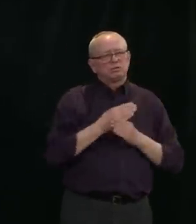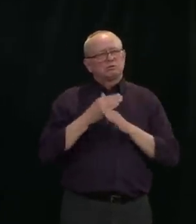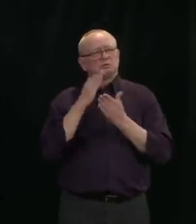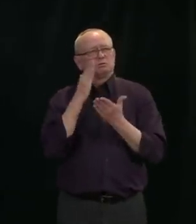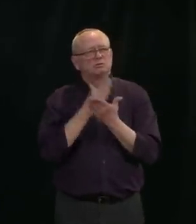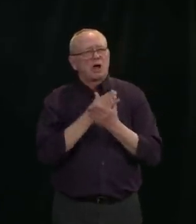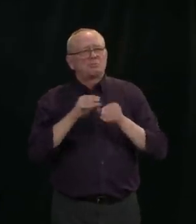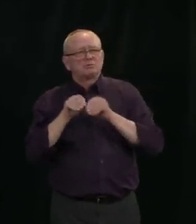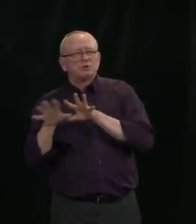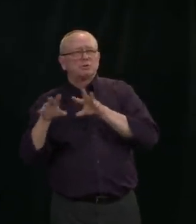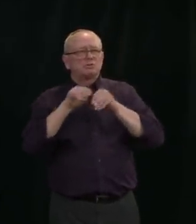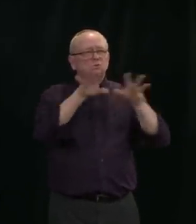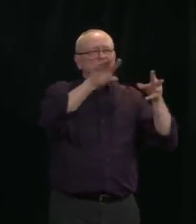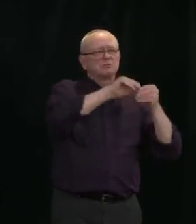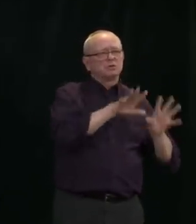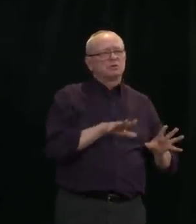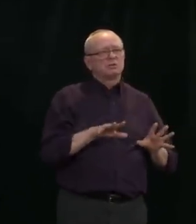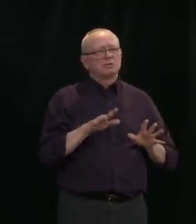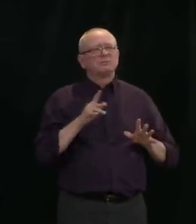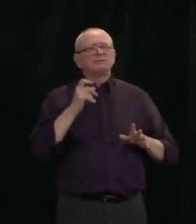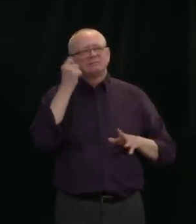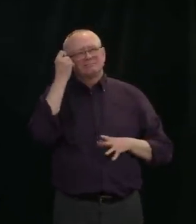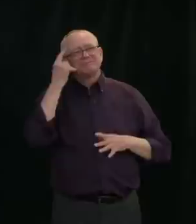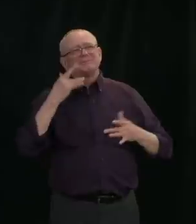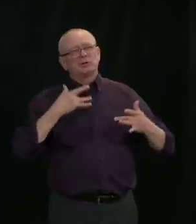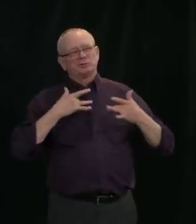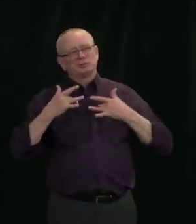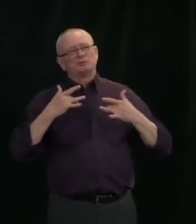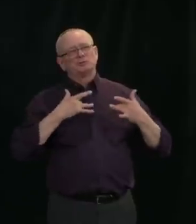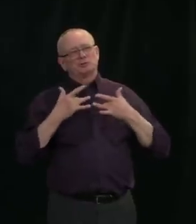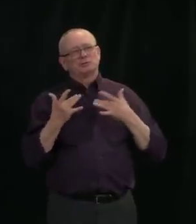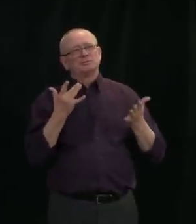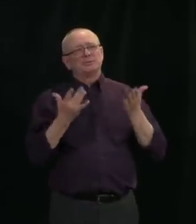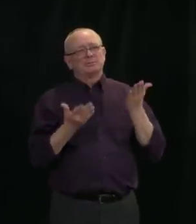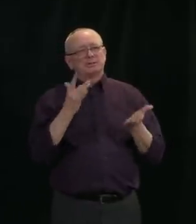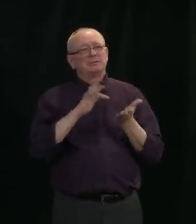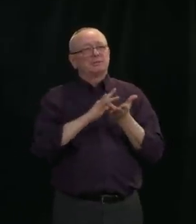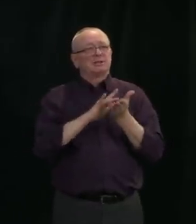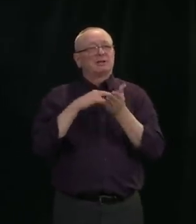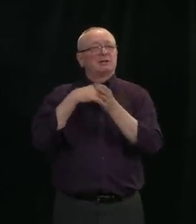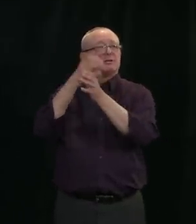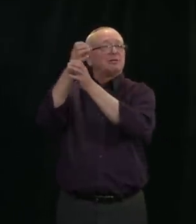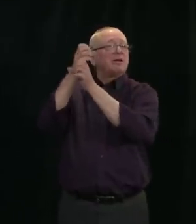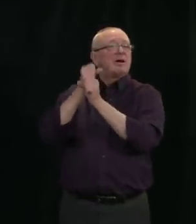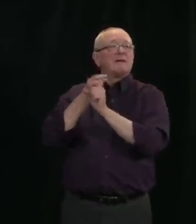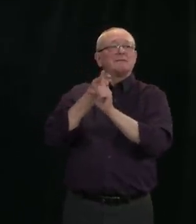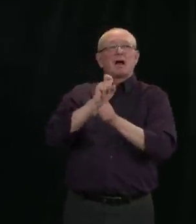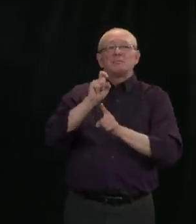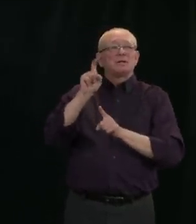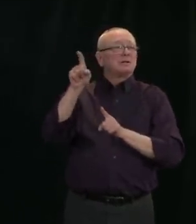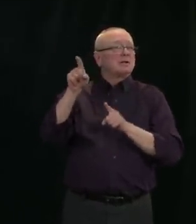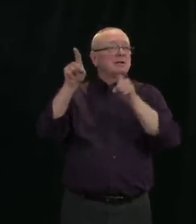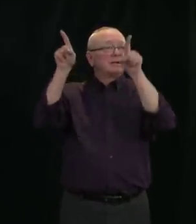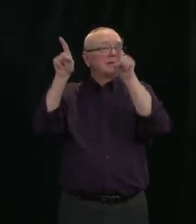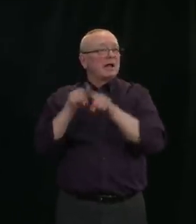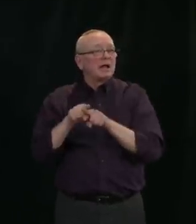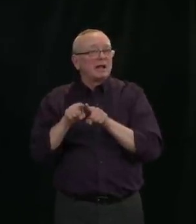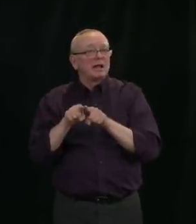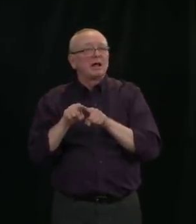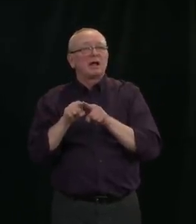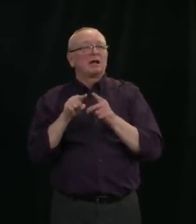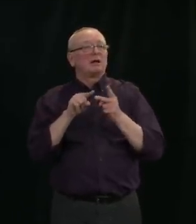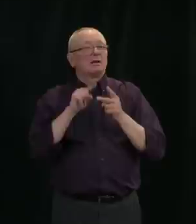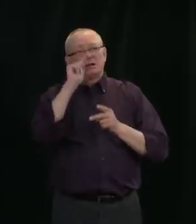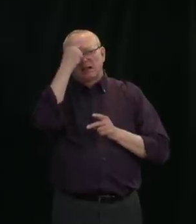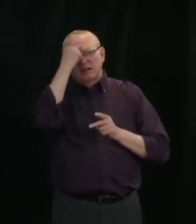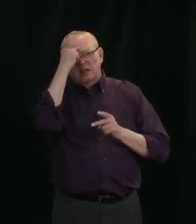of medications that we normally get from places like India or China. And I know that our pharmaceutical group is